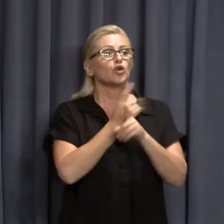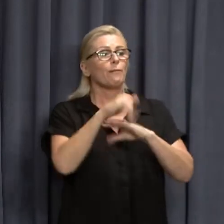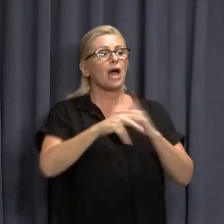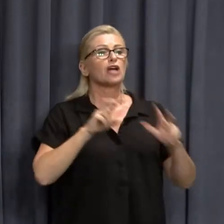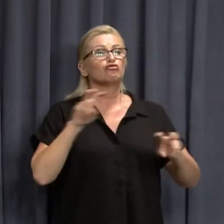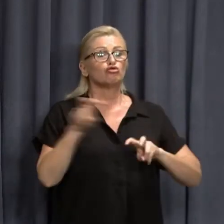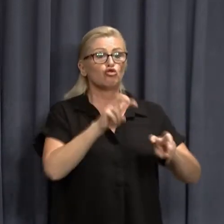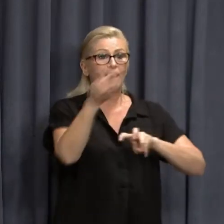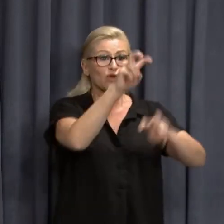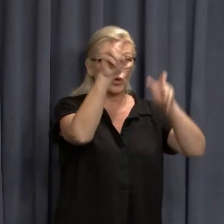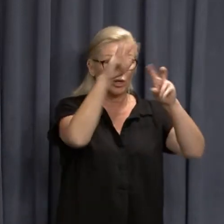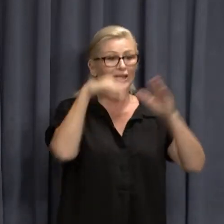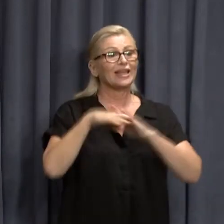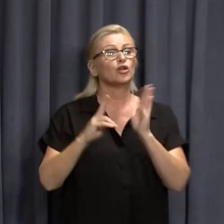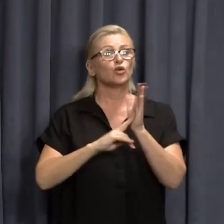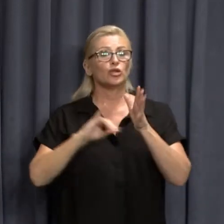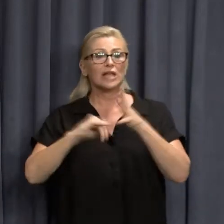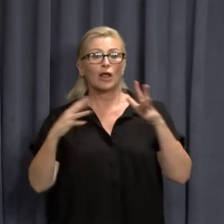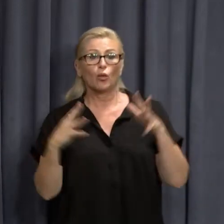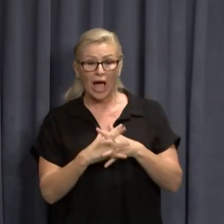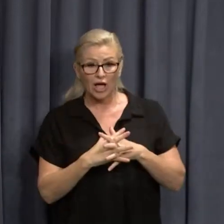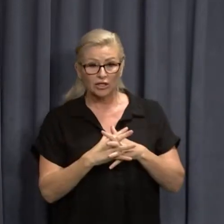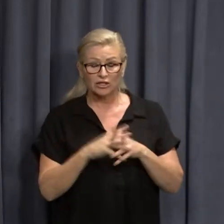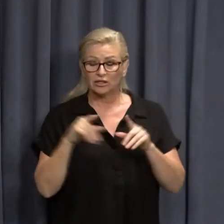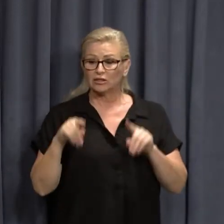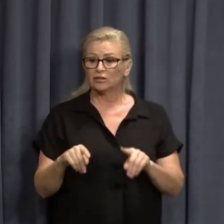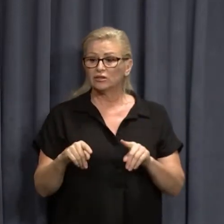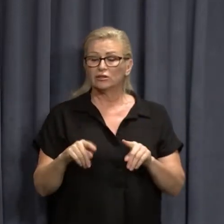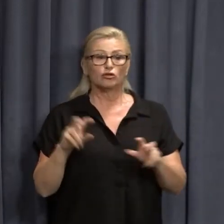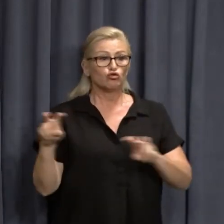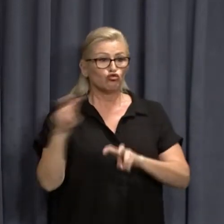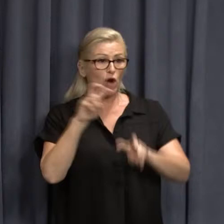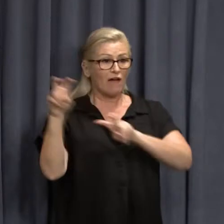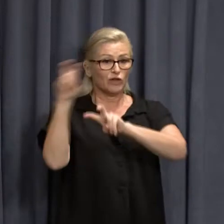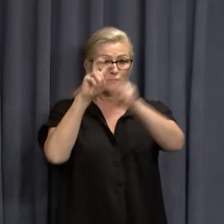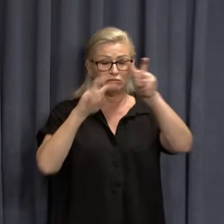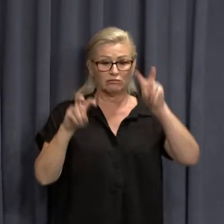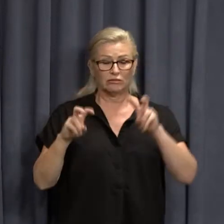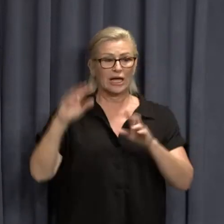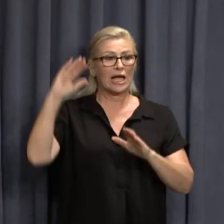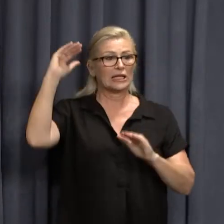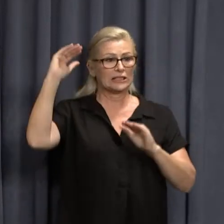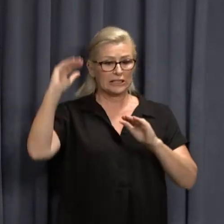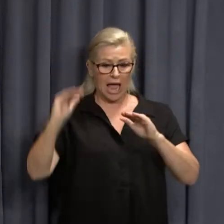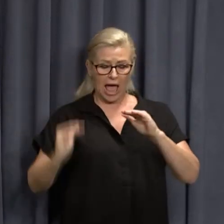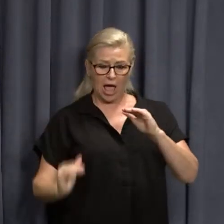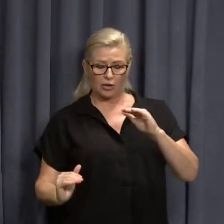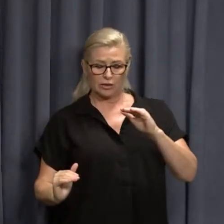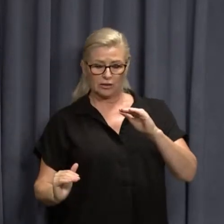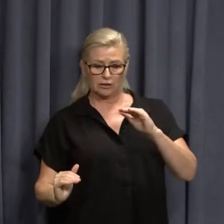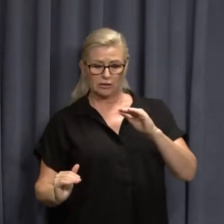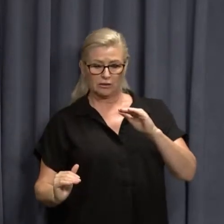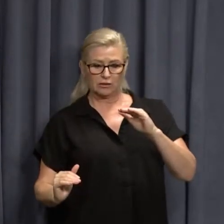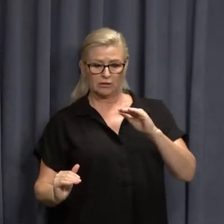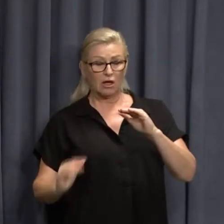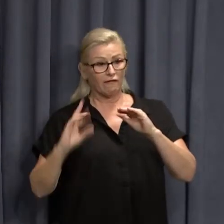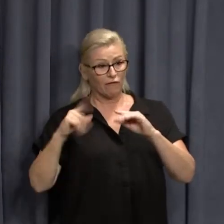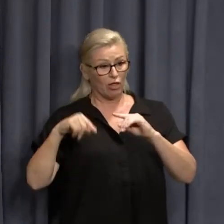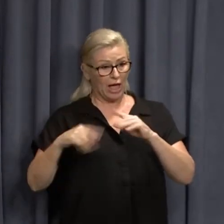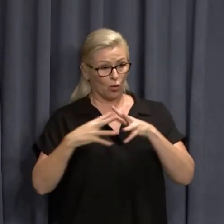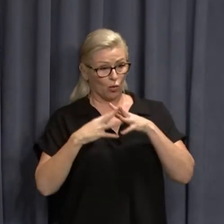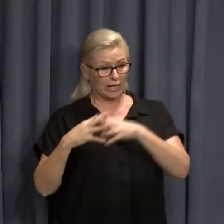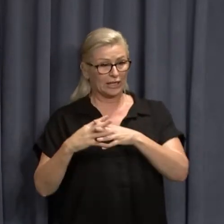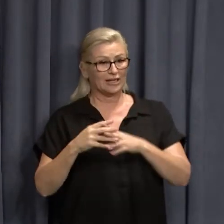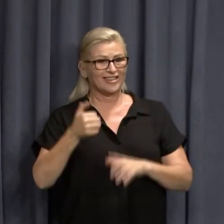in New South Wales, travel is down down for that week,